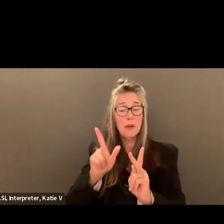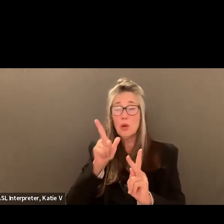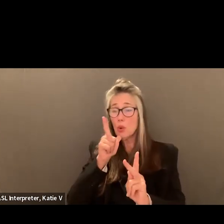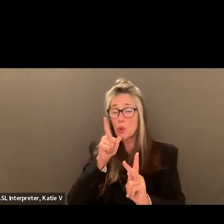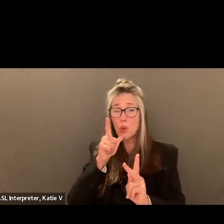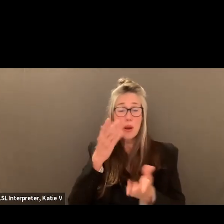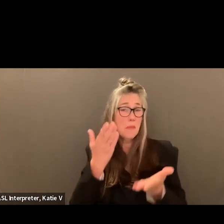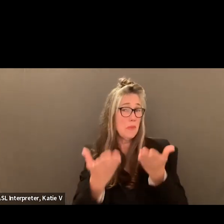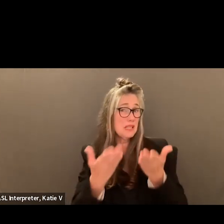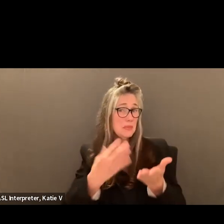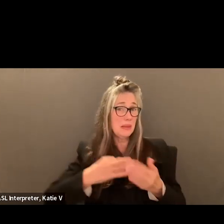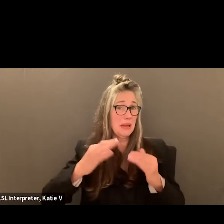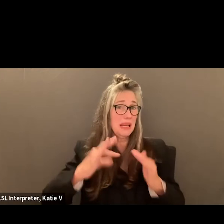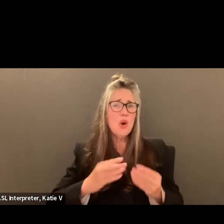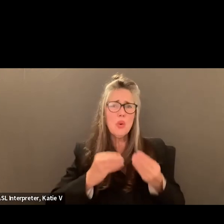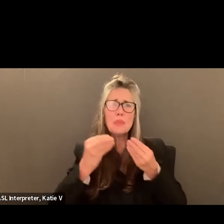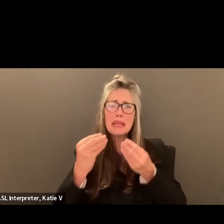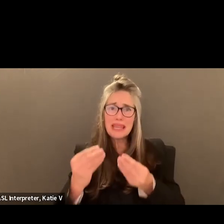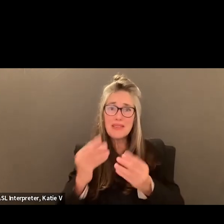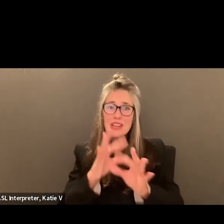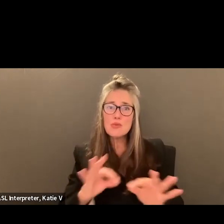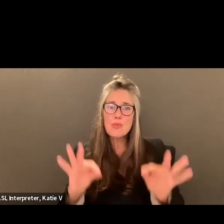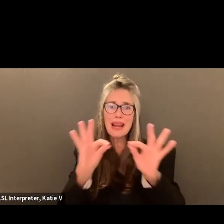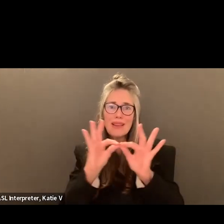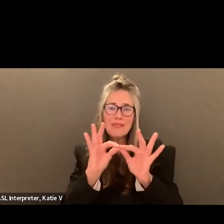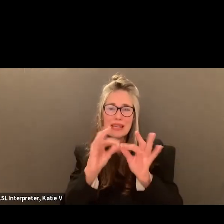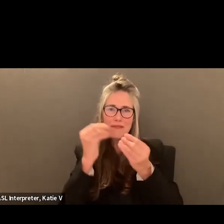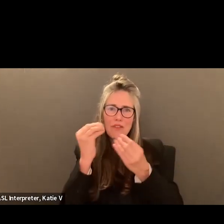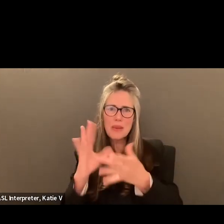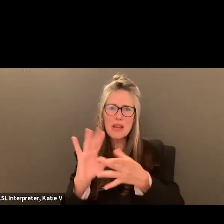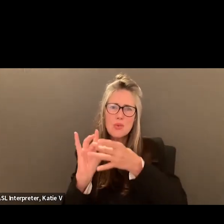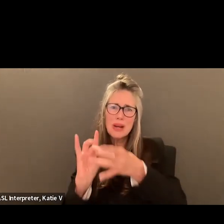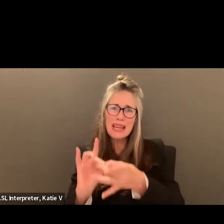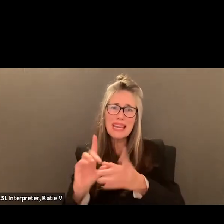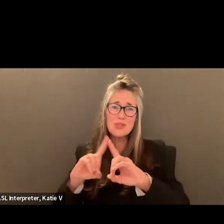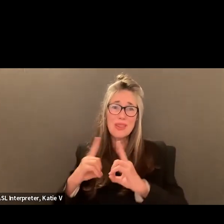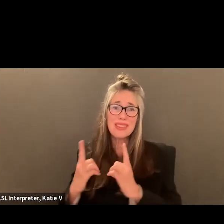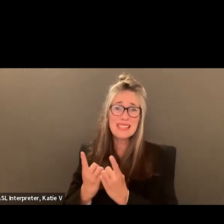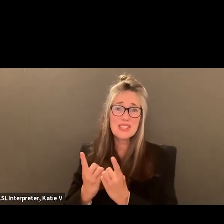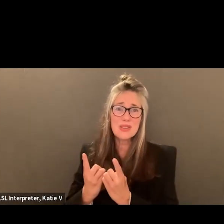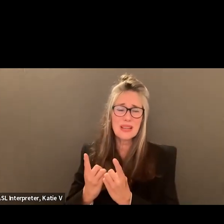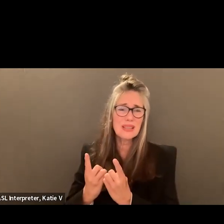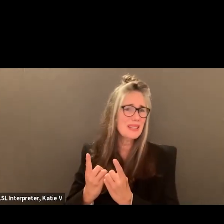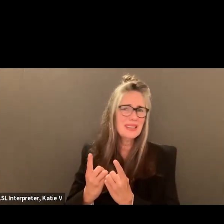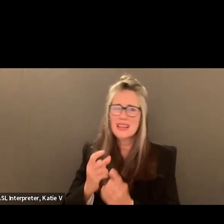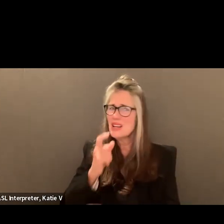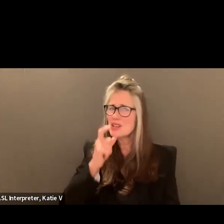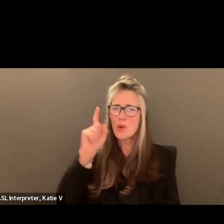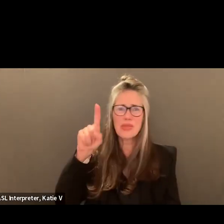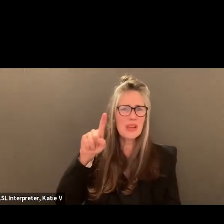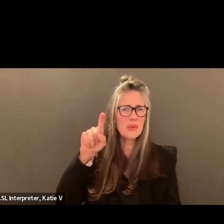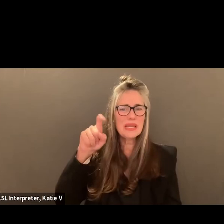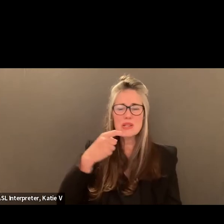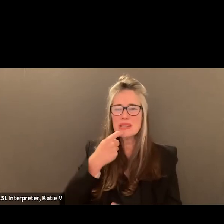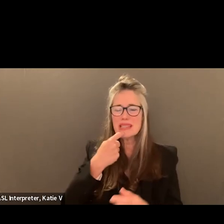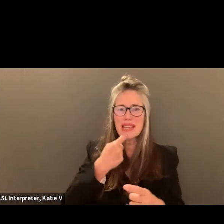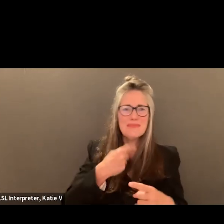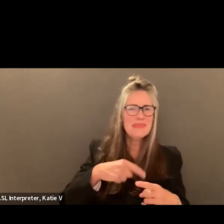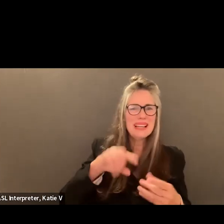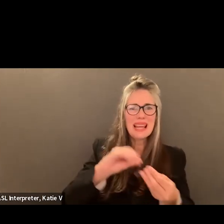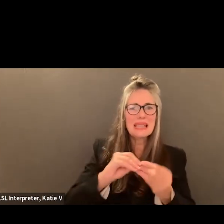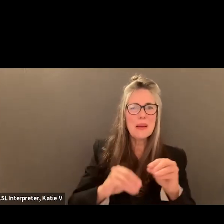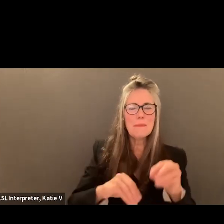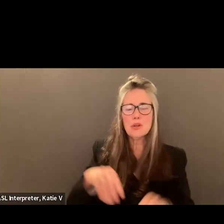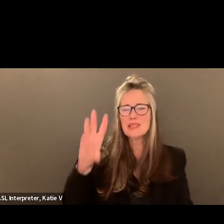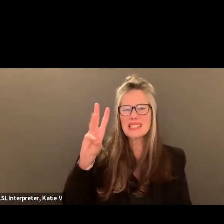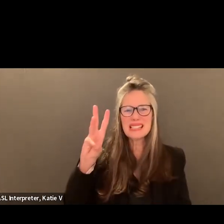all relevant information about the district. So in a sense, I don't think we need the questions like 6 and 7